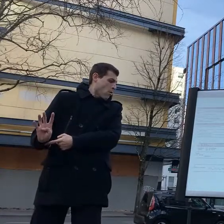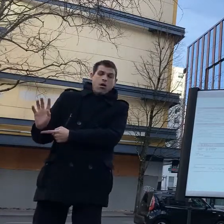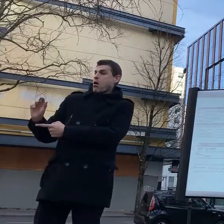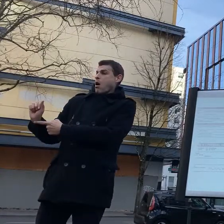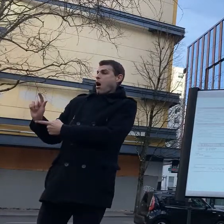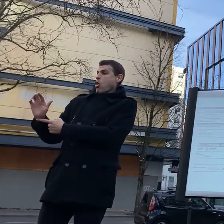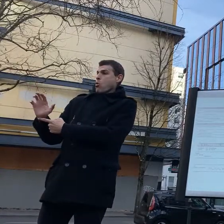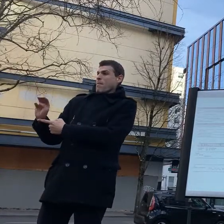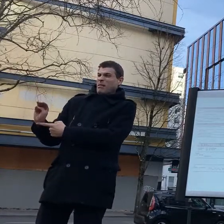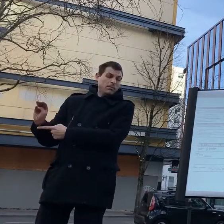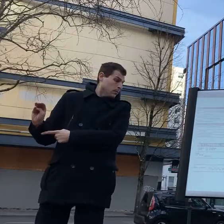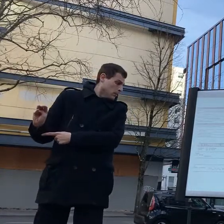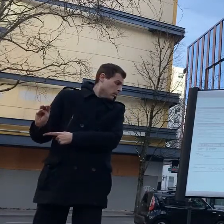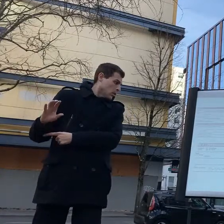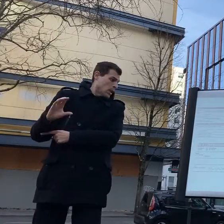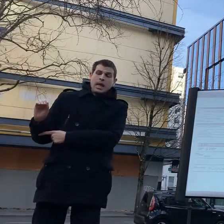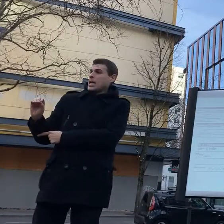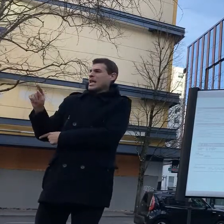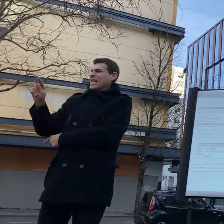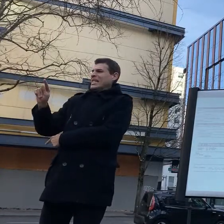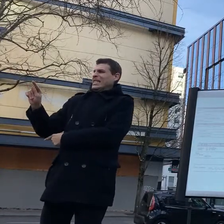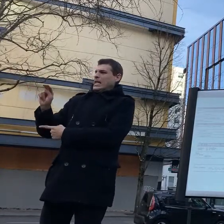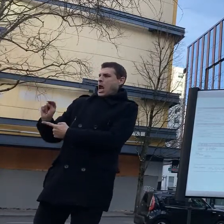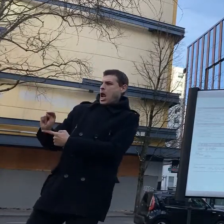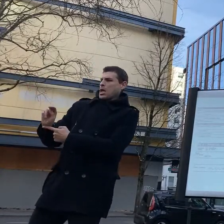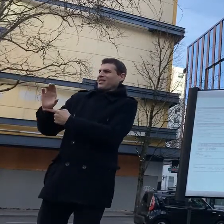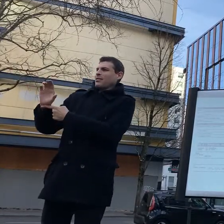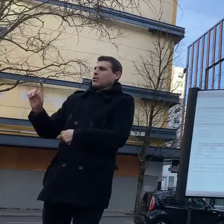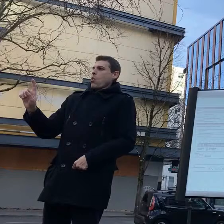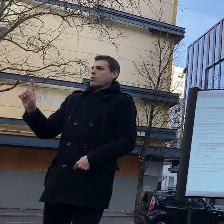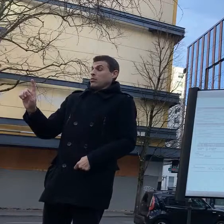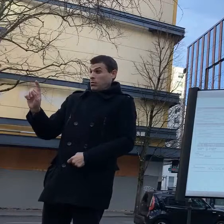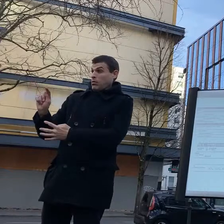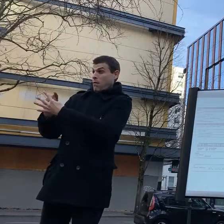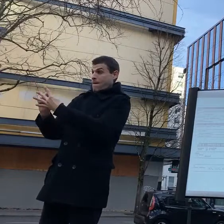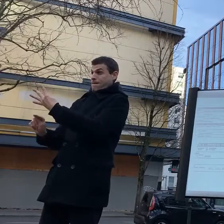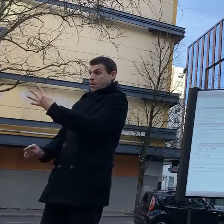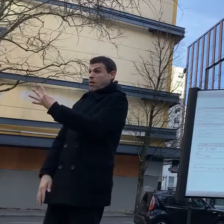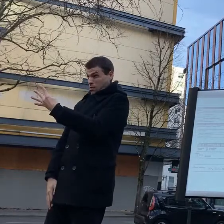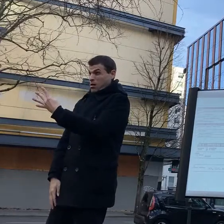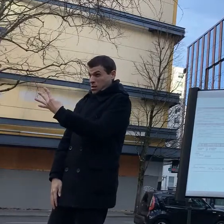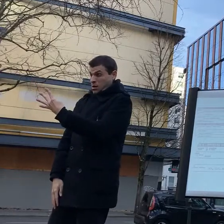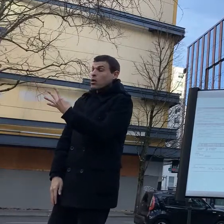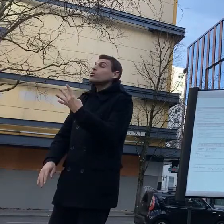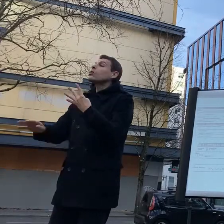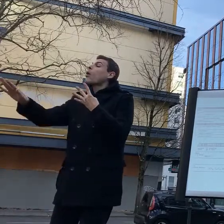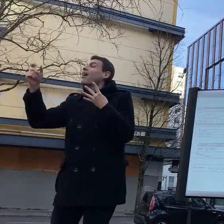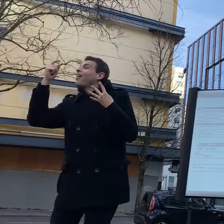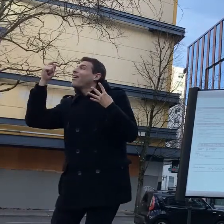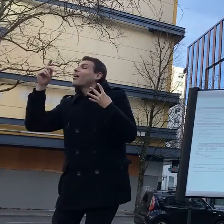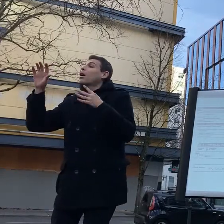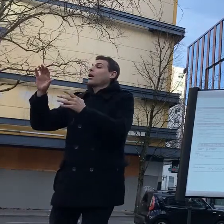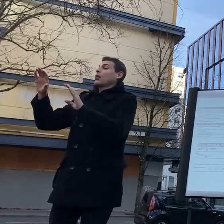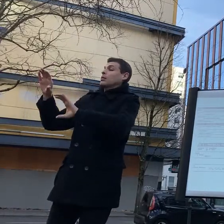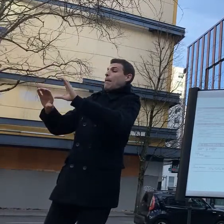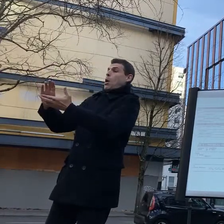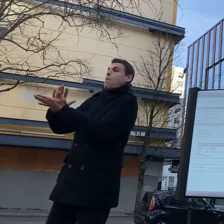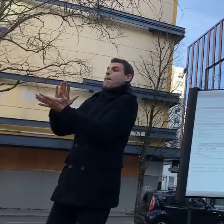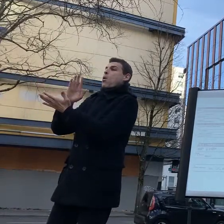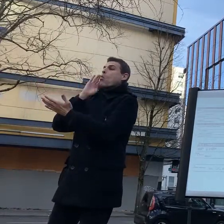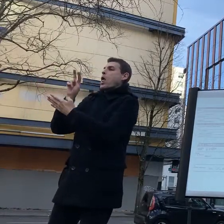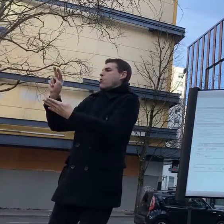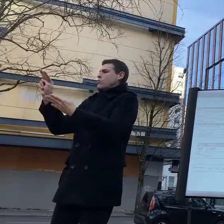in 2008 defense